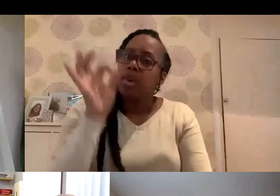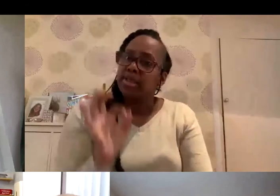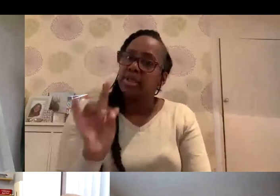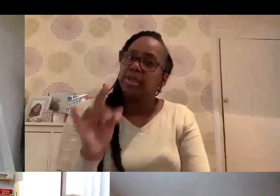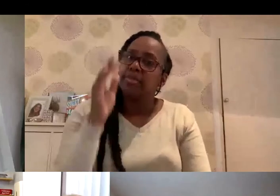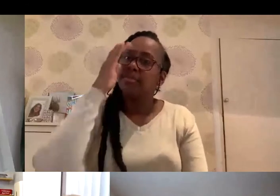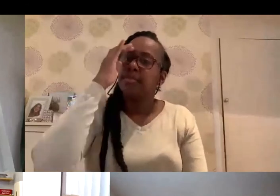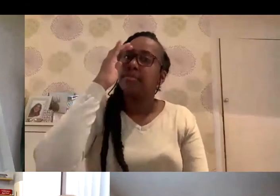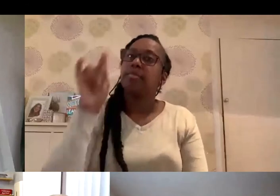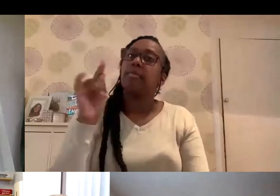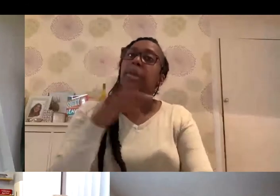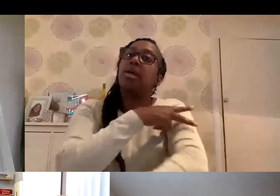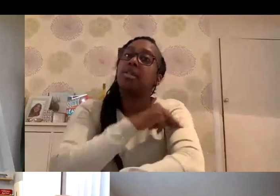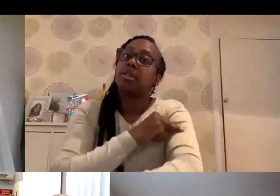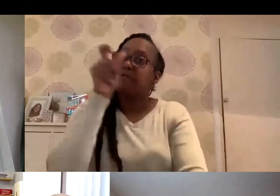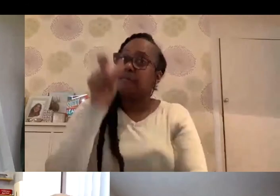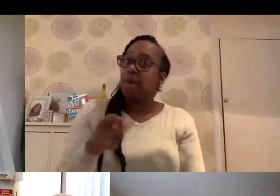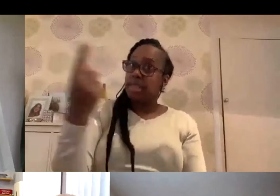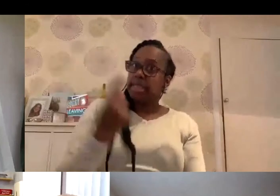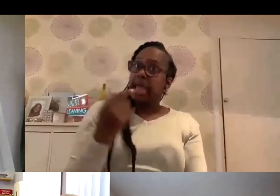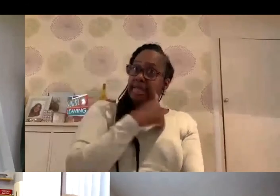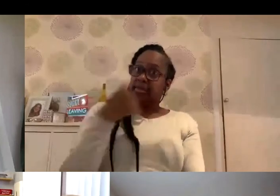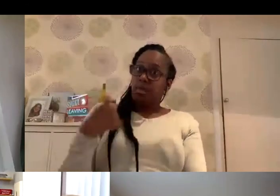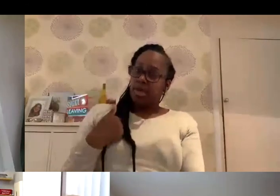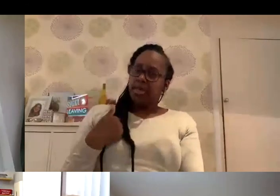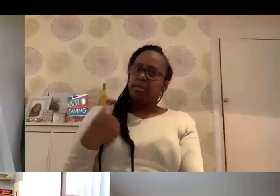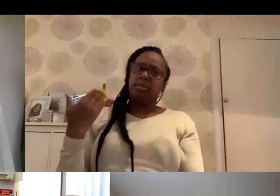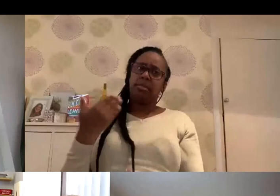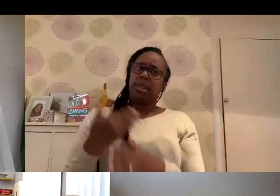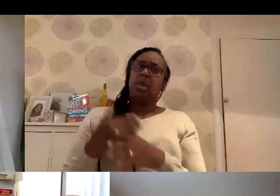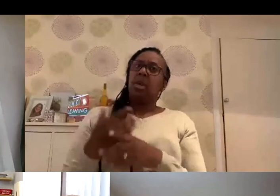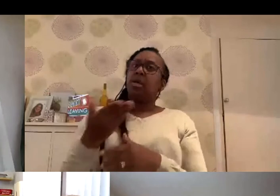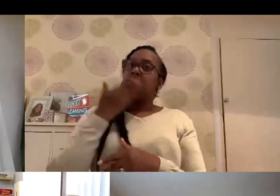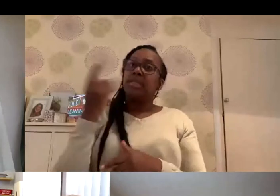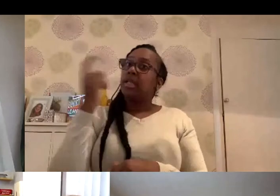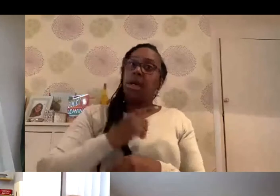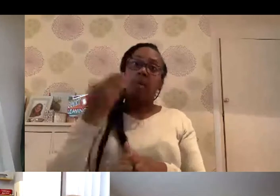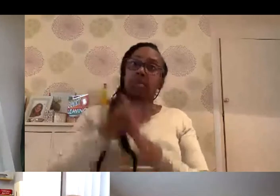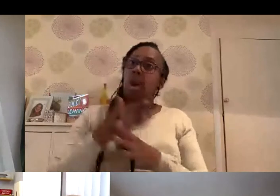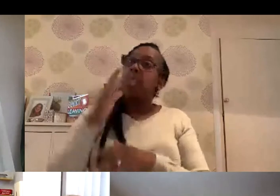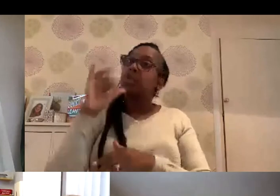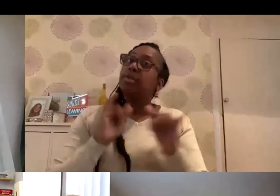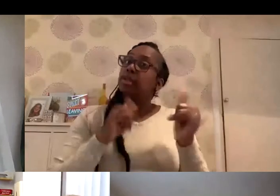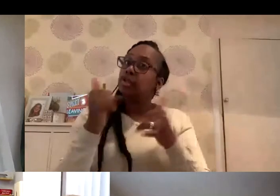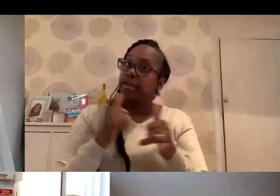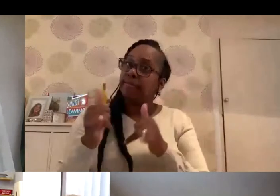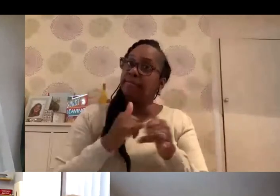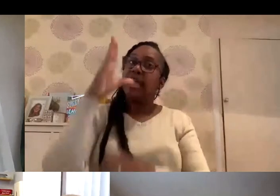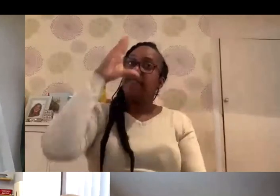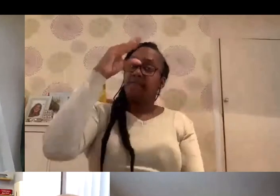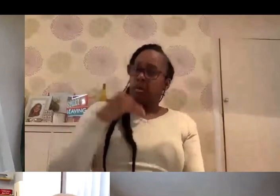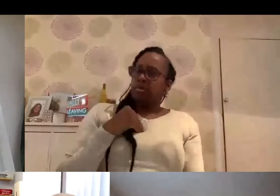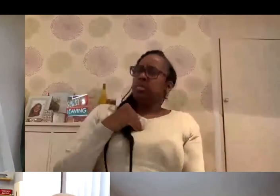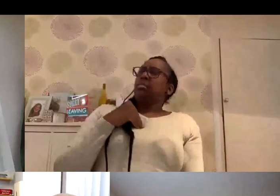staff member has come to me this morning, didn't attend work, was supposed to be on shift and has informed me that